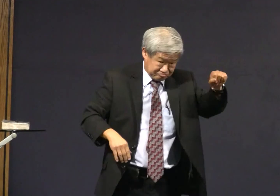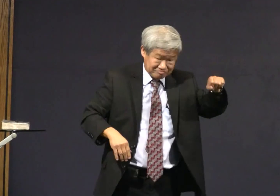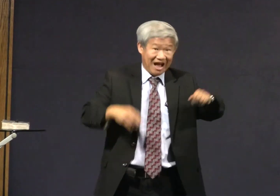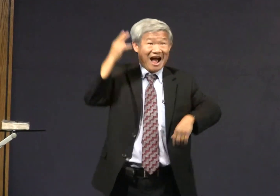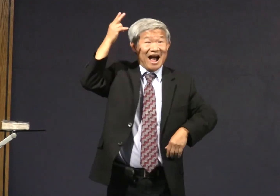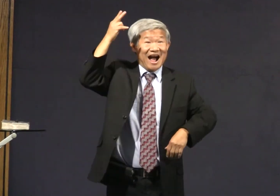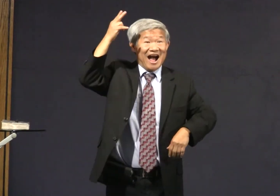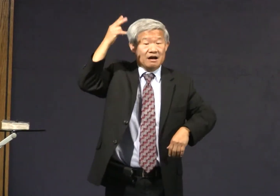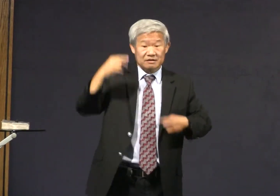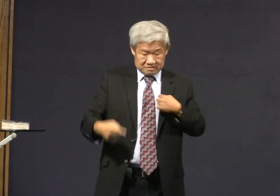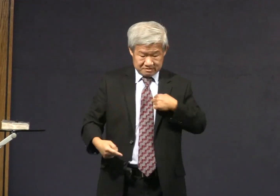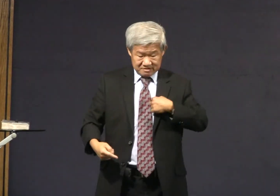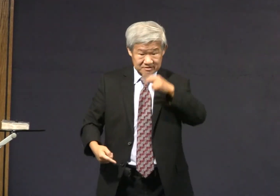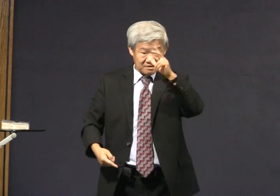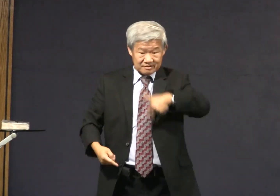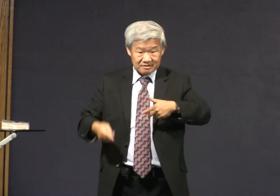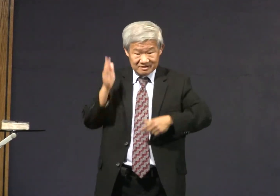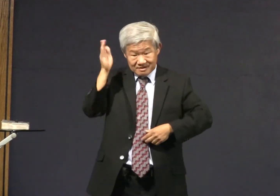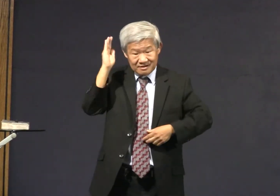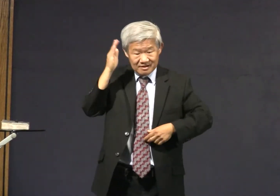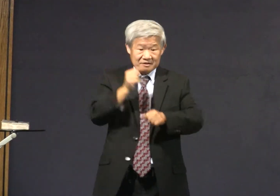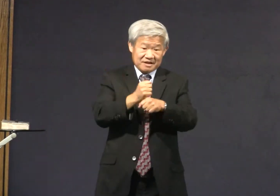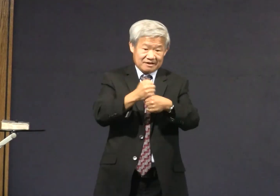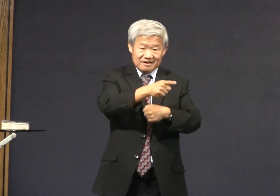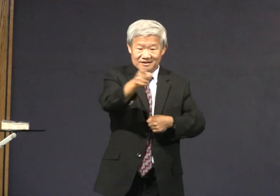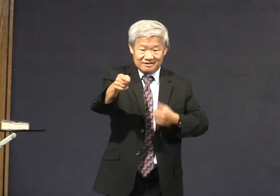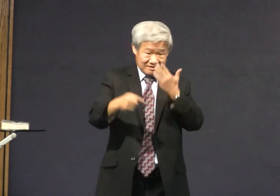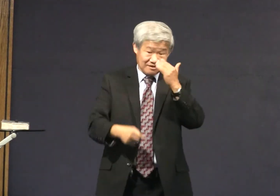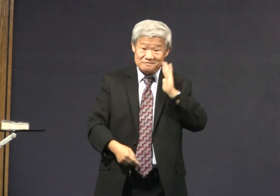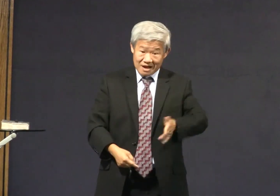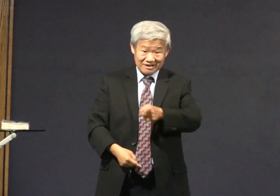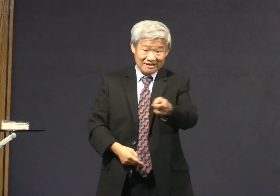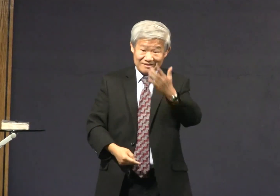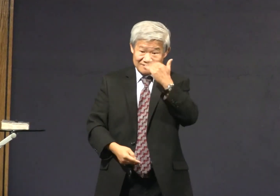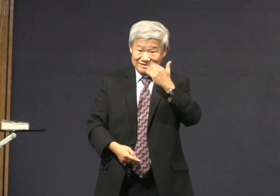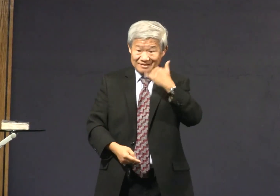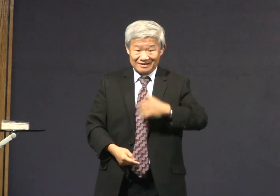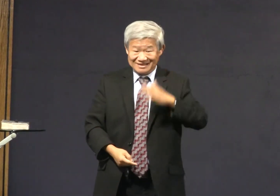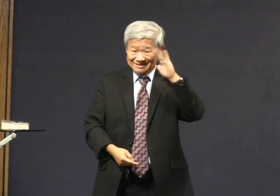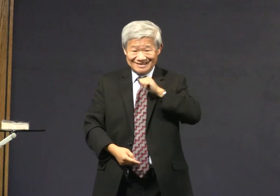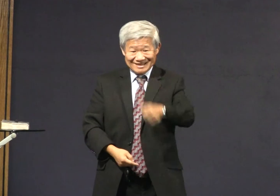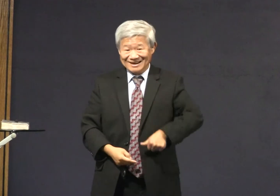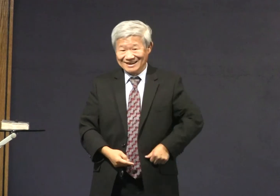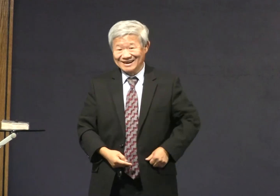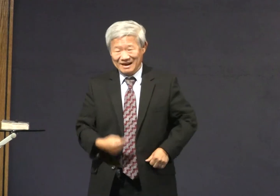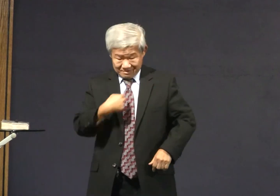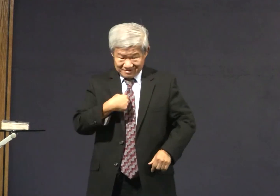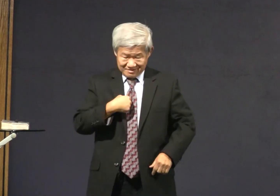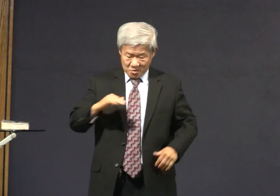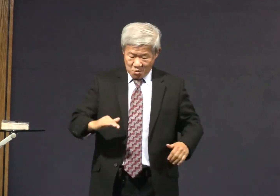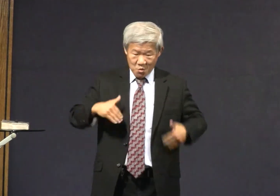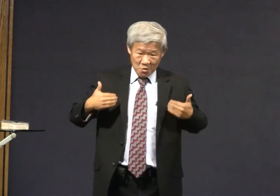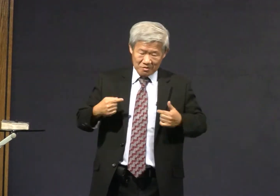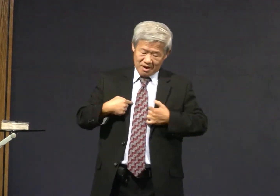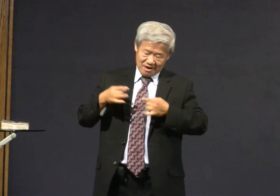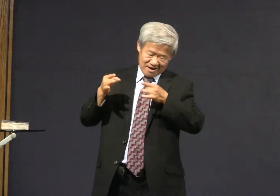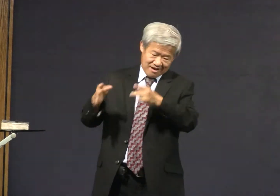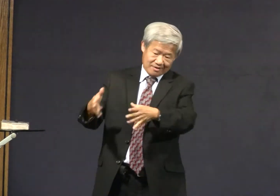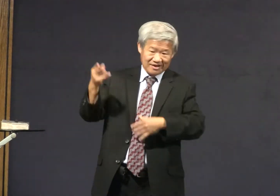many of you would say, yes, you are. You know, if I'm getting all wild, I'm to make you go